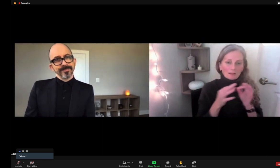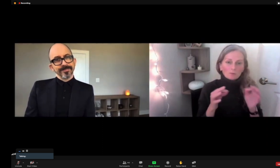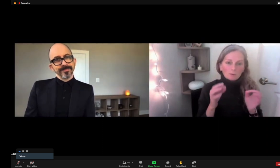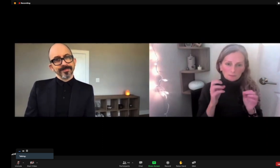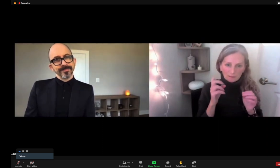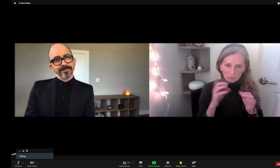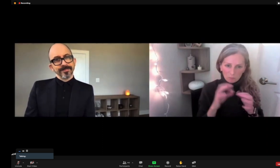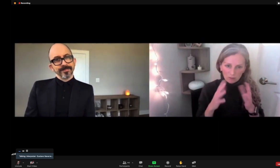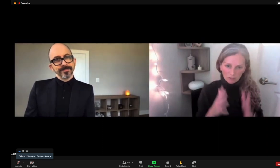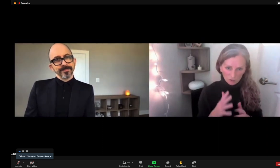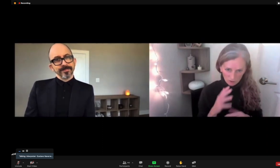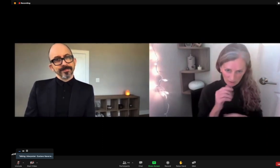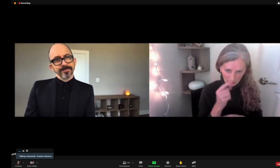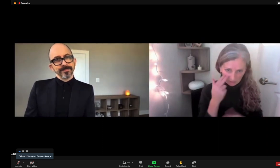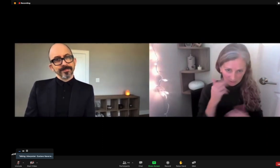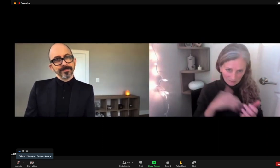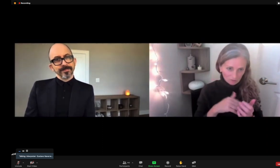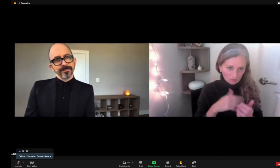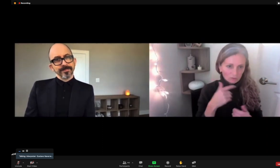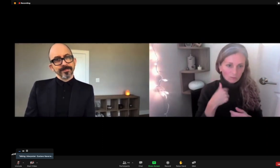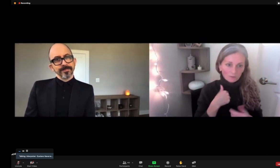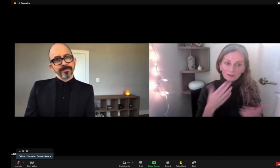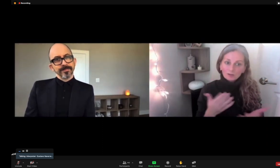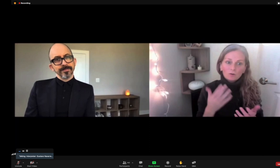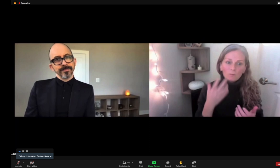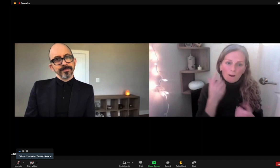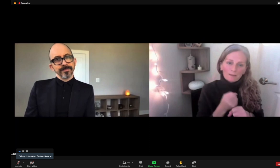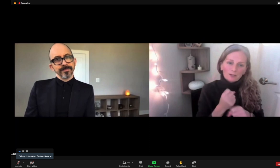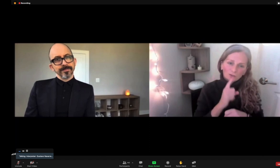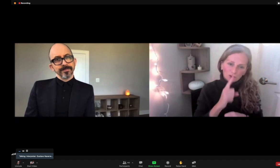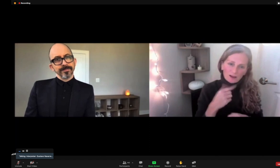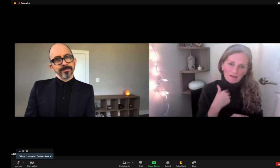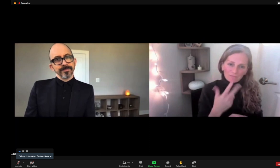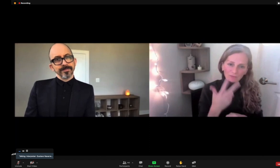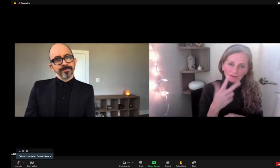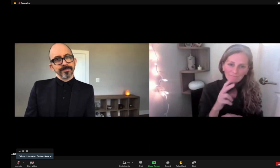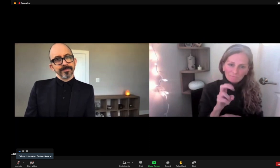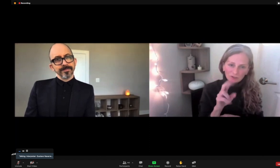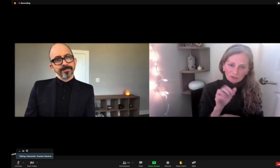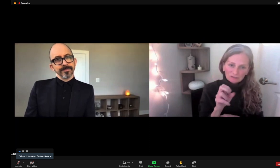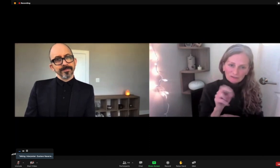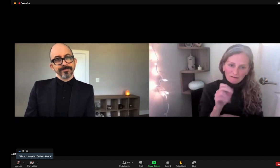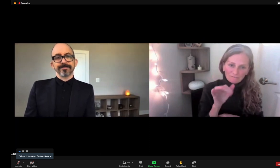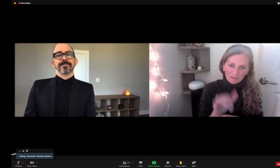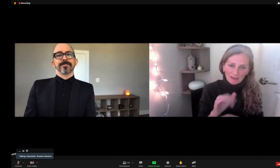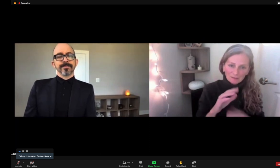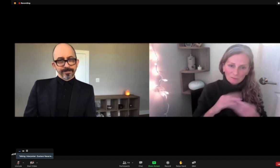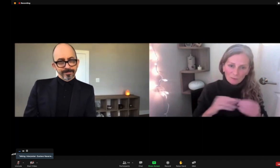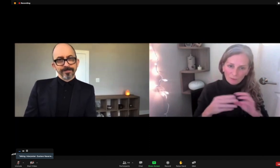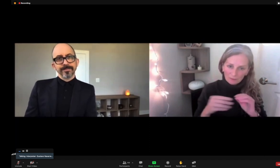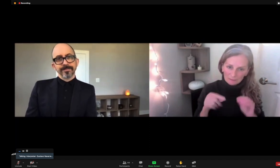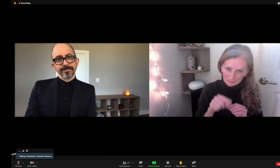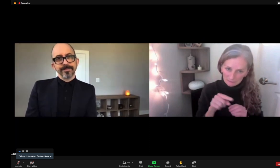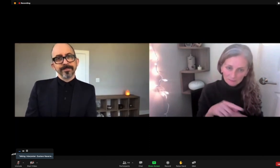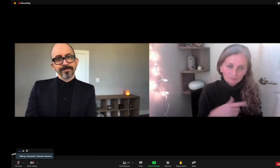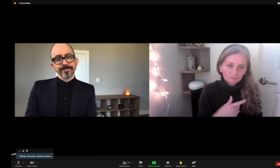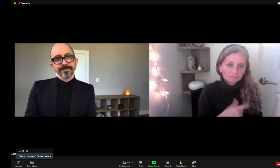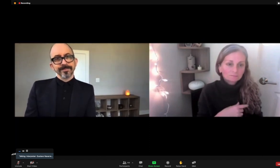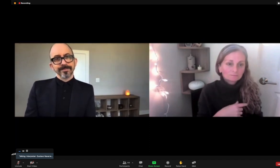So my position as a bilingual educator here at the Clare Center, I want to make sure that we have available three versions of